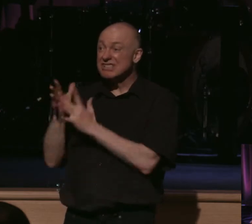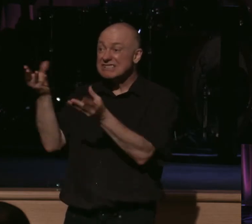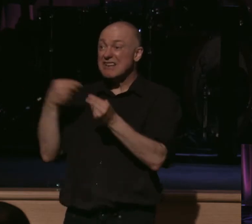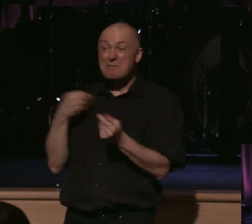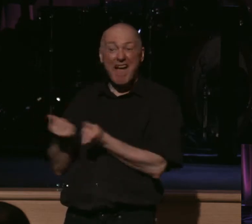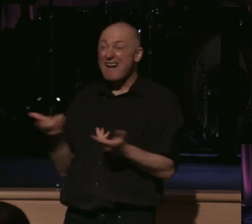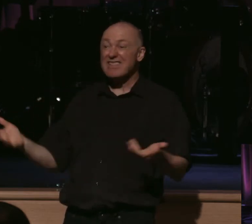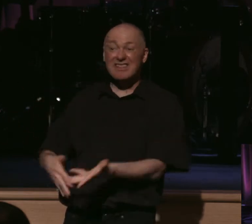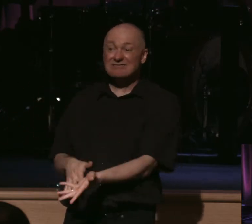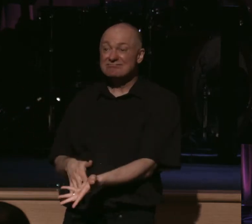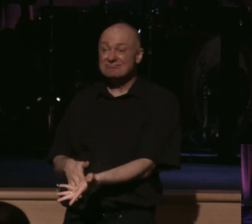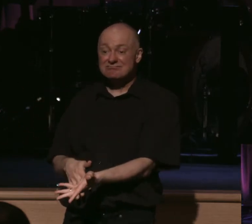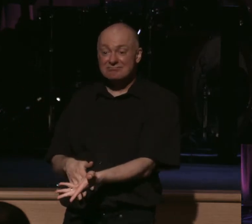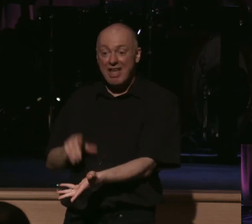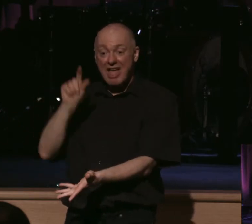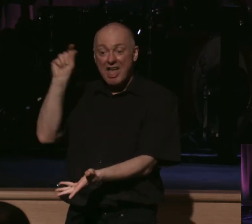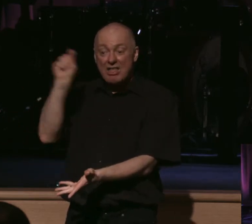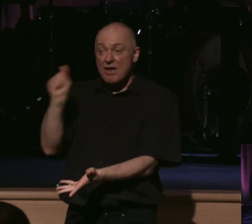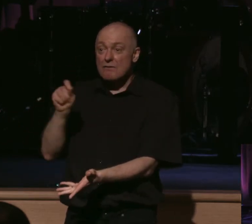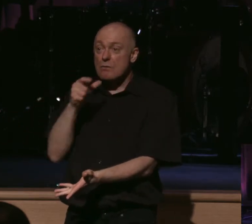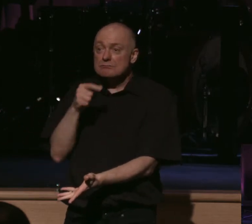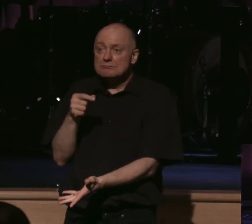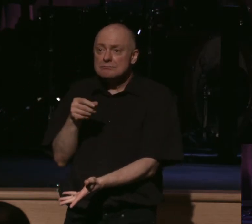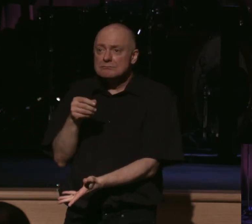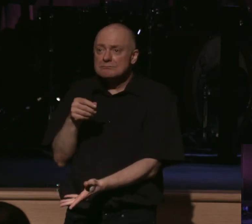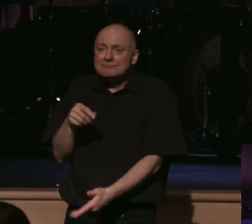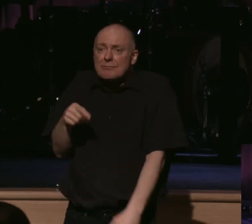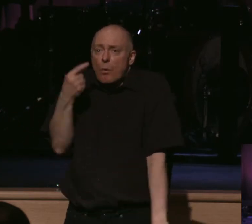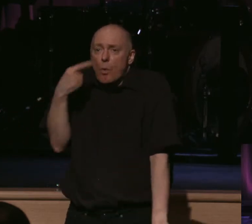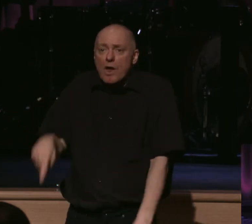everything. So therefore, who cares about ABCD?